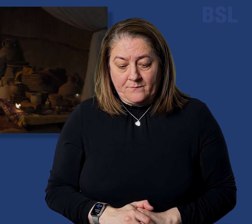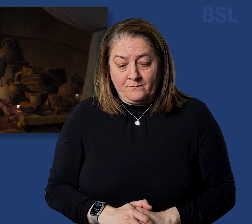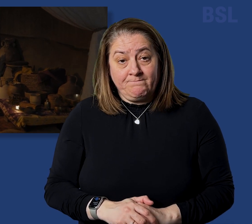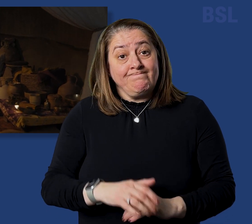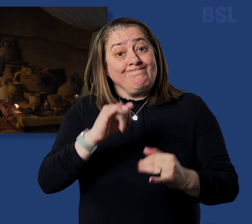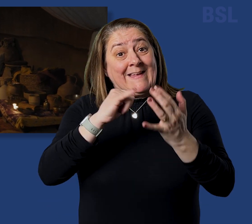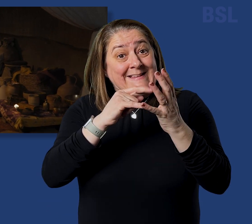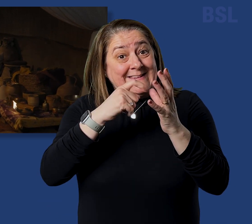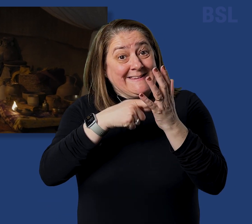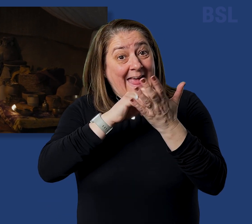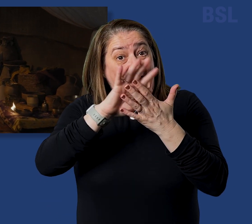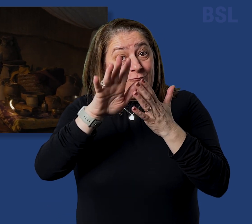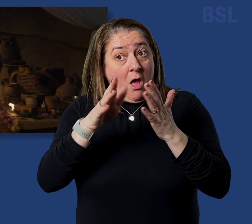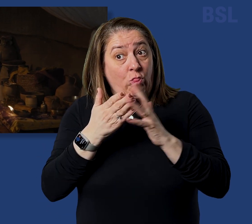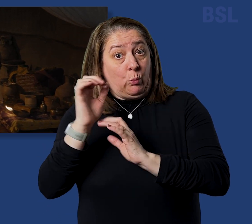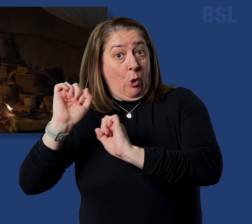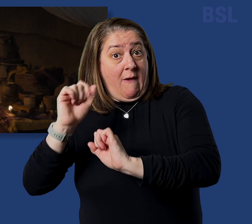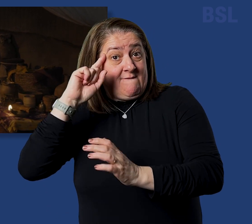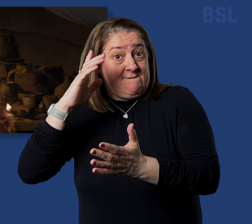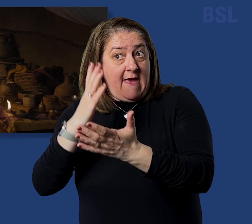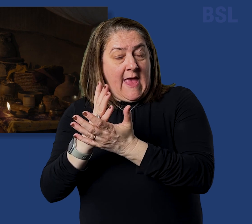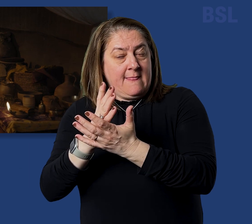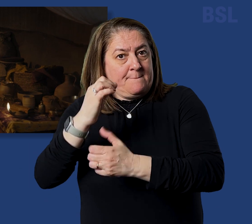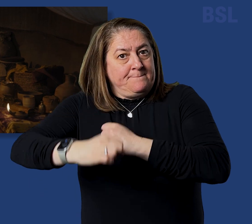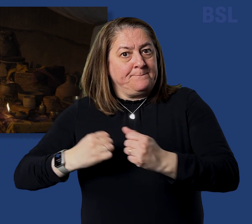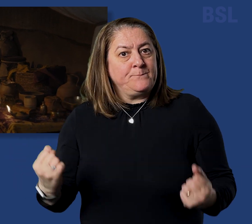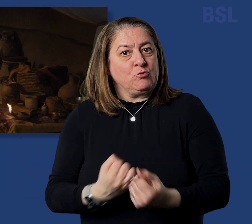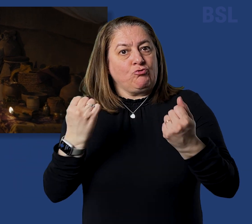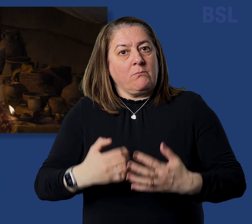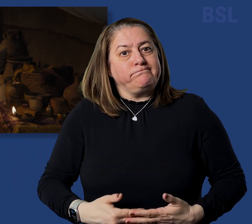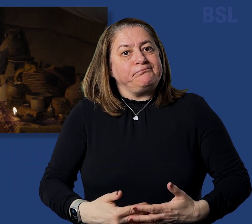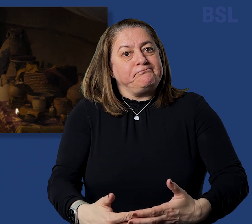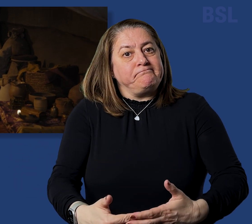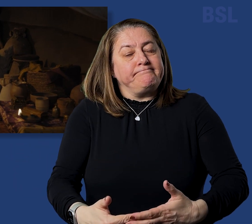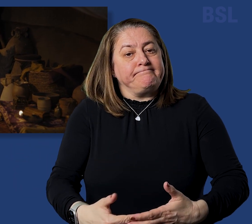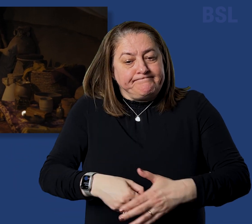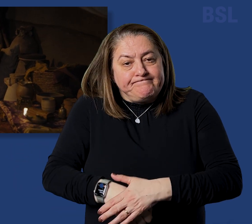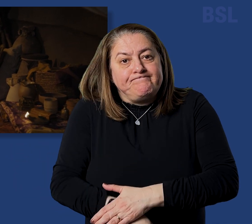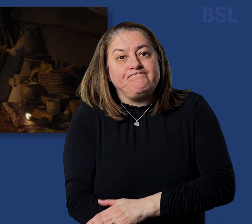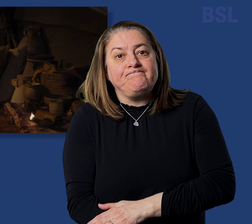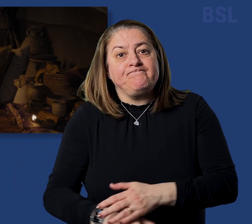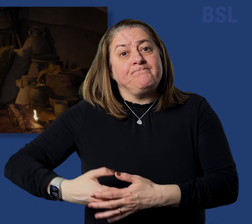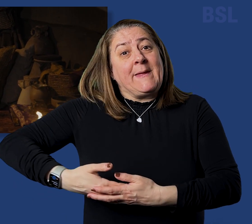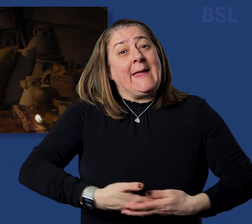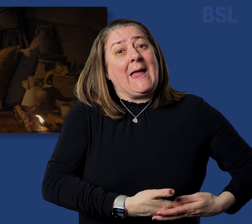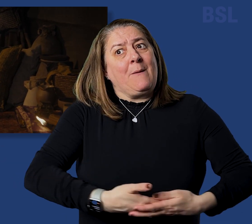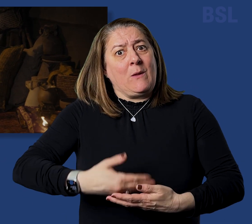Through faith also, Sarah herself received strength to conceive seed, and was delivered of a child when she